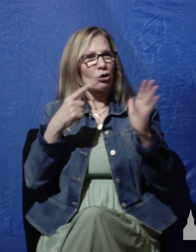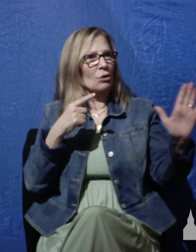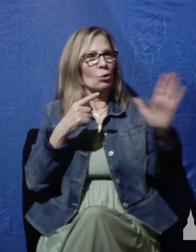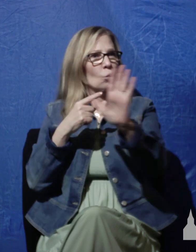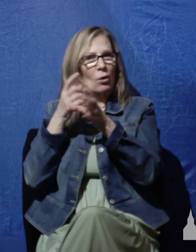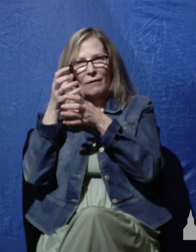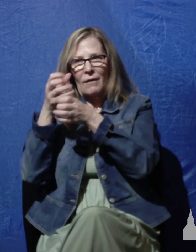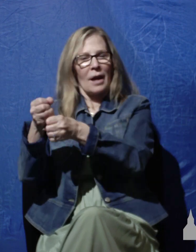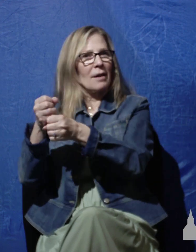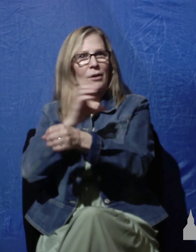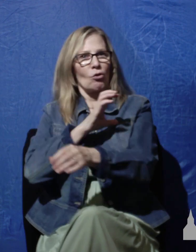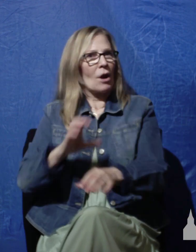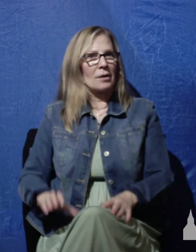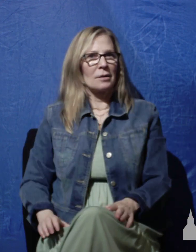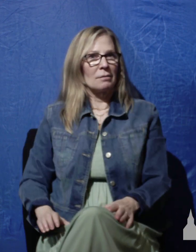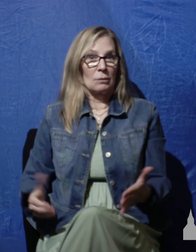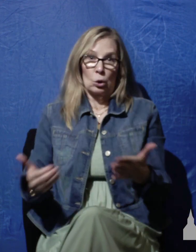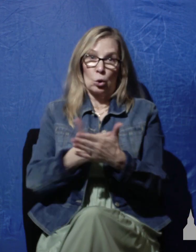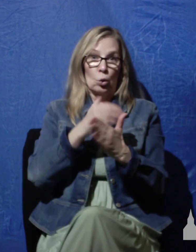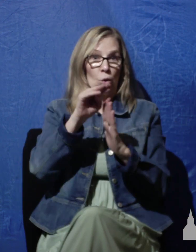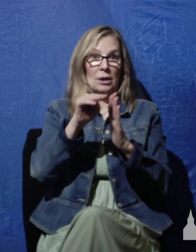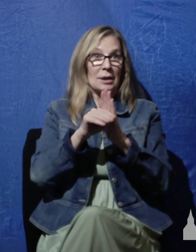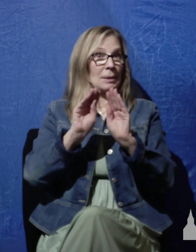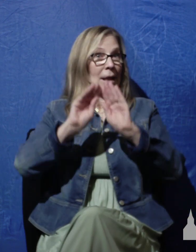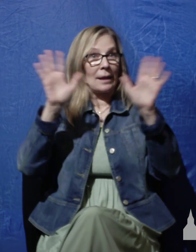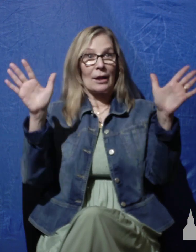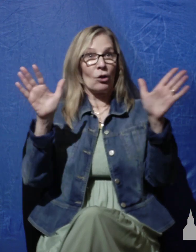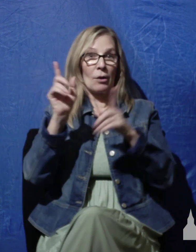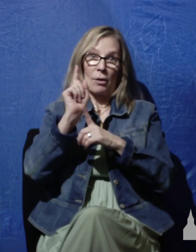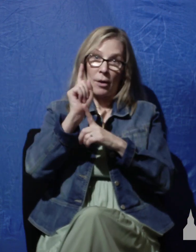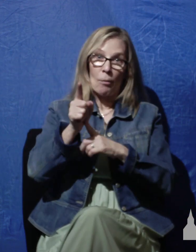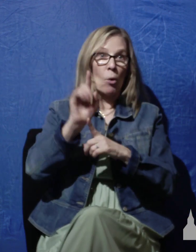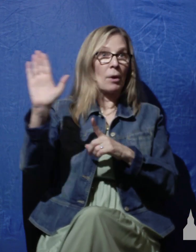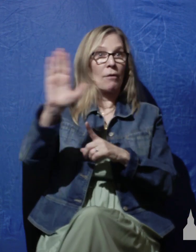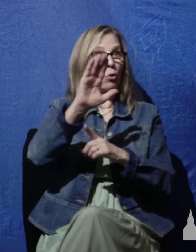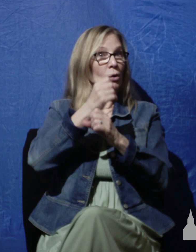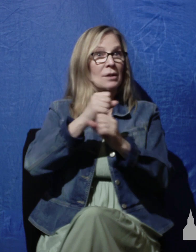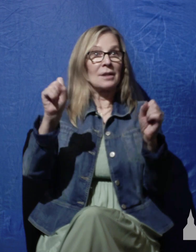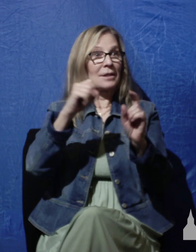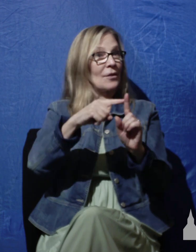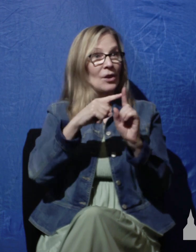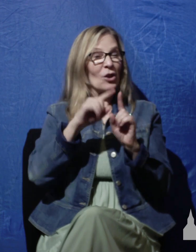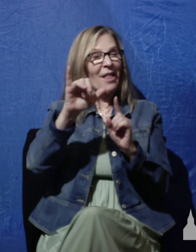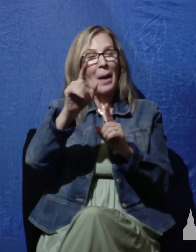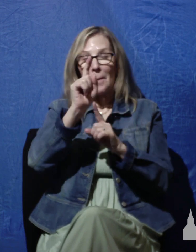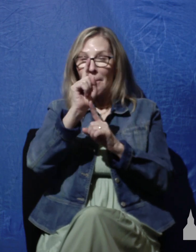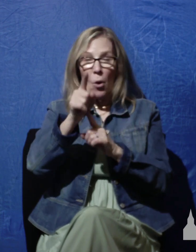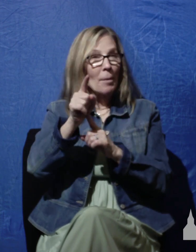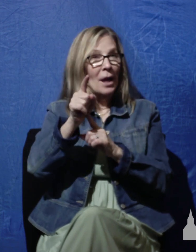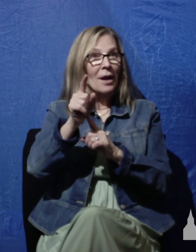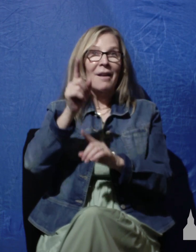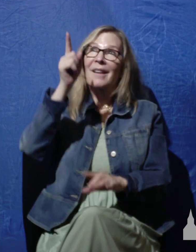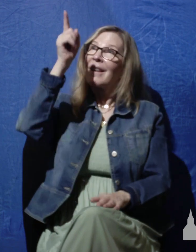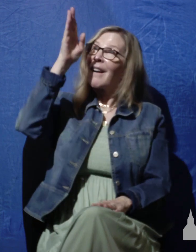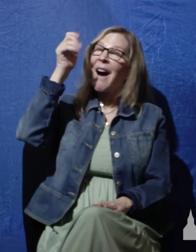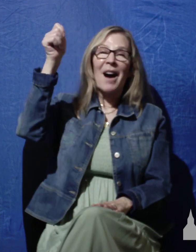The New Testament makes it abundantly clear that at the moment of your salvation, at the very moment, God wiped the slate